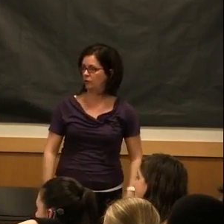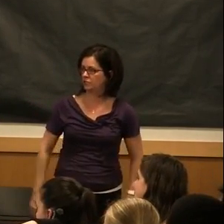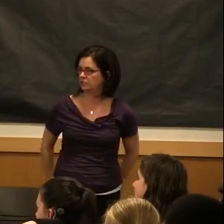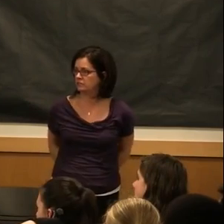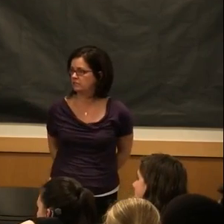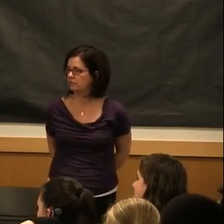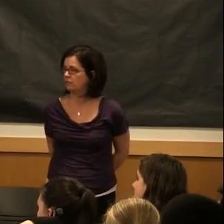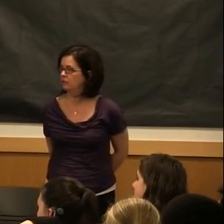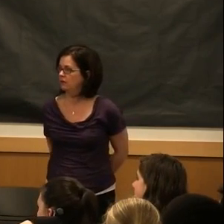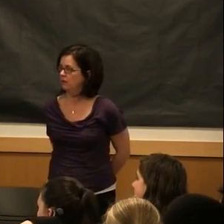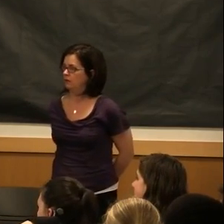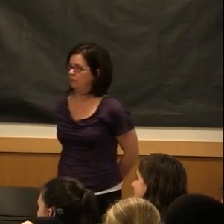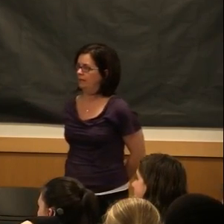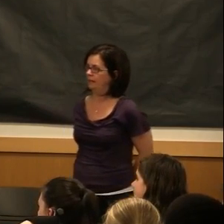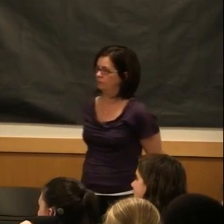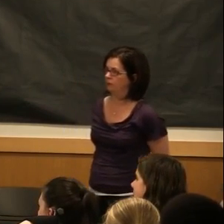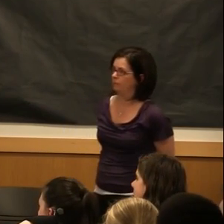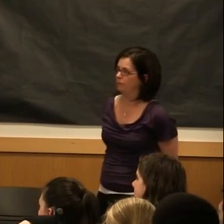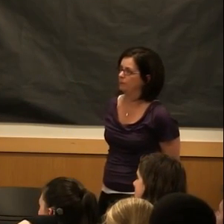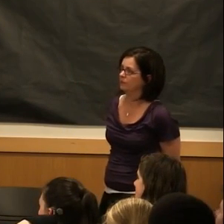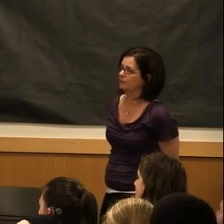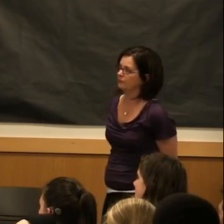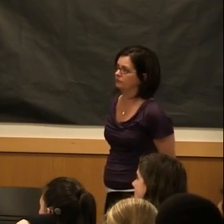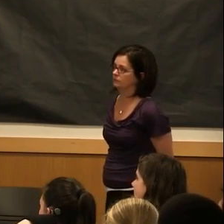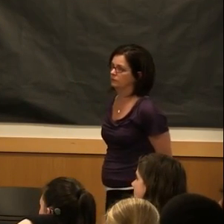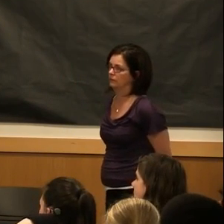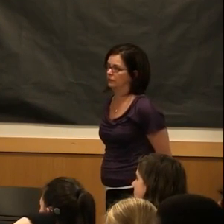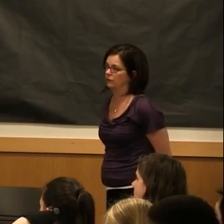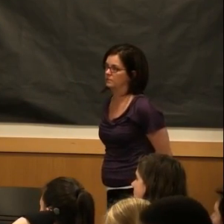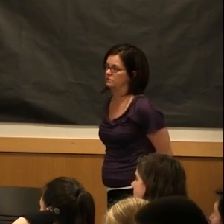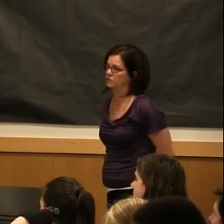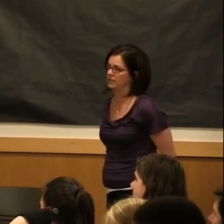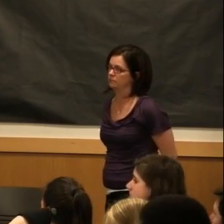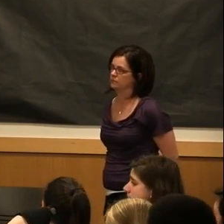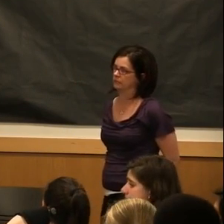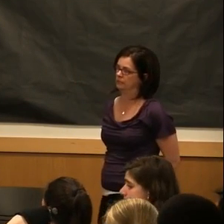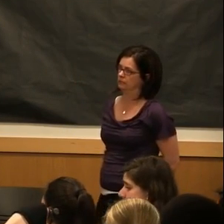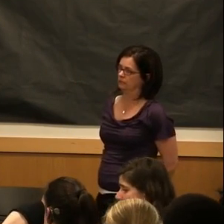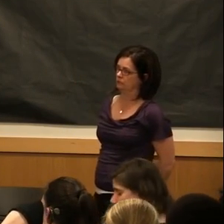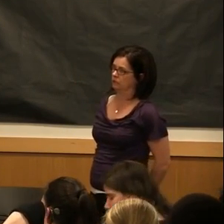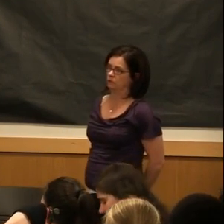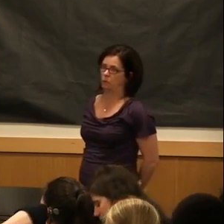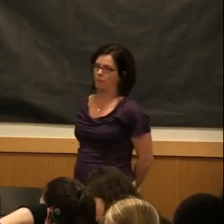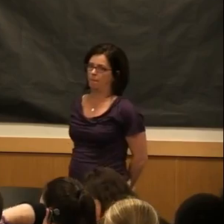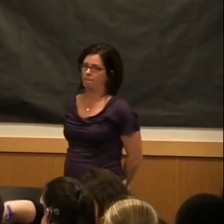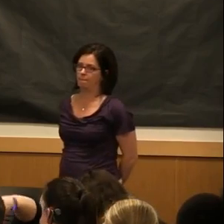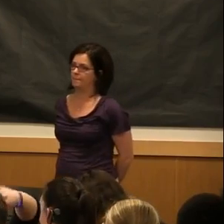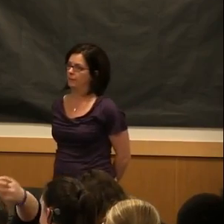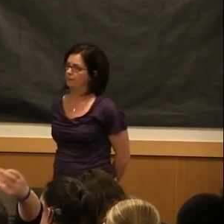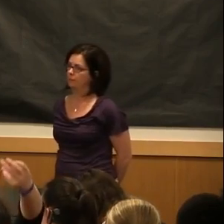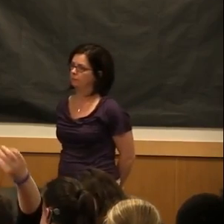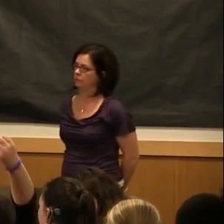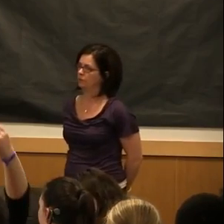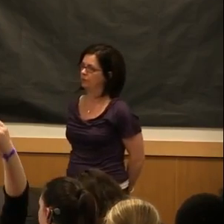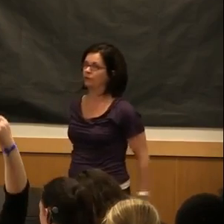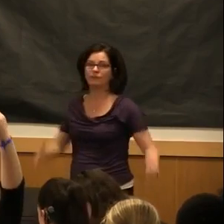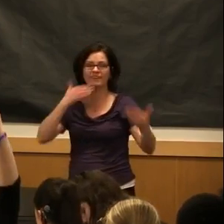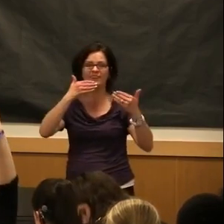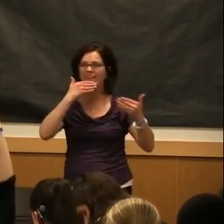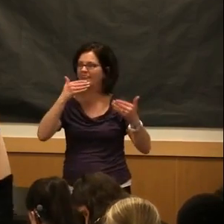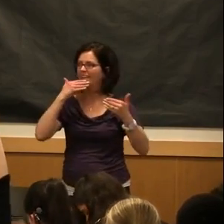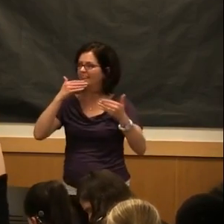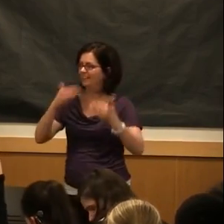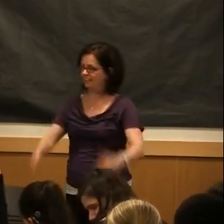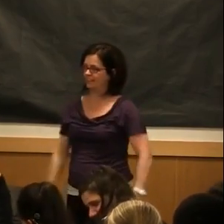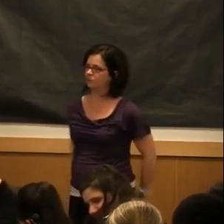Any more questions? We kind of have to wrap up here. Any questions for James? No? No? All right. Well, thank you